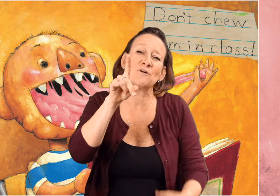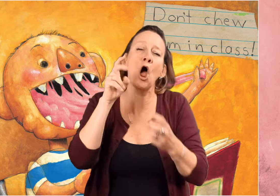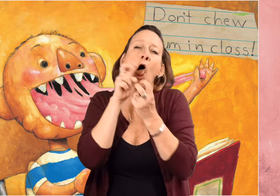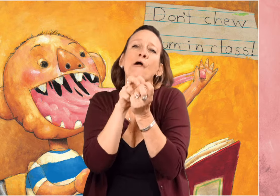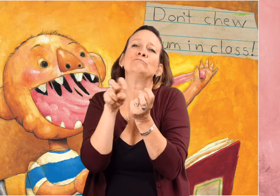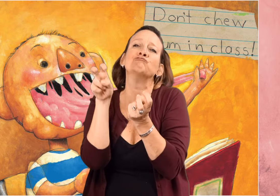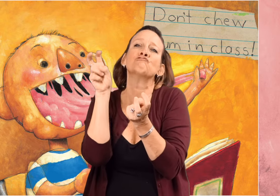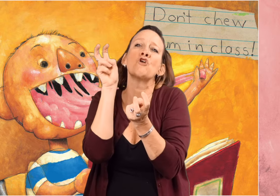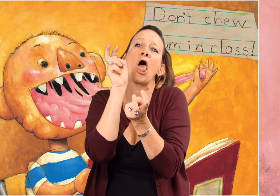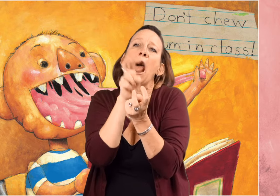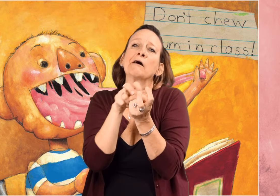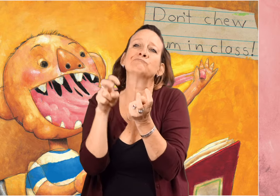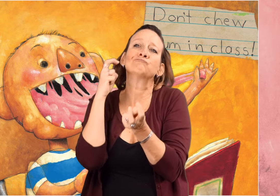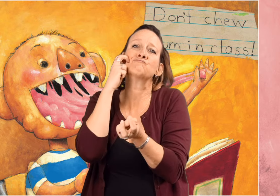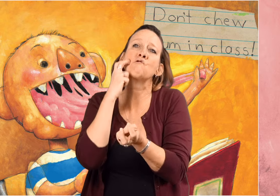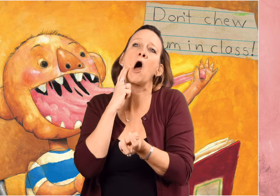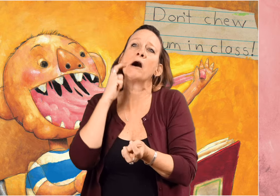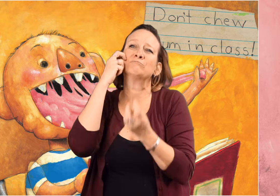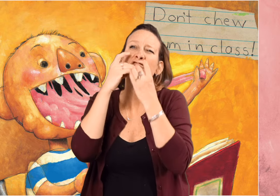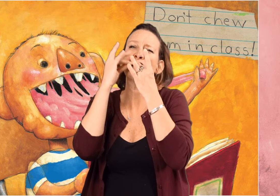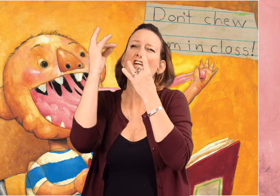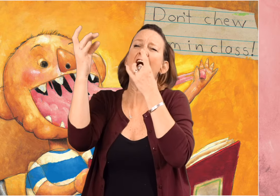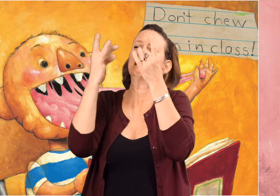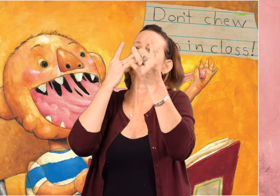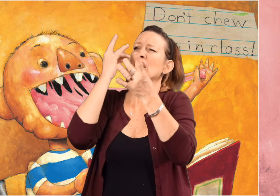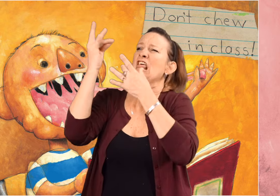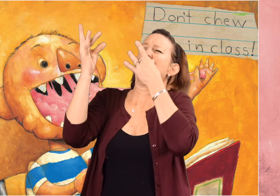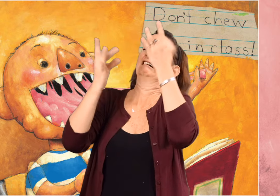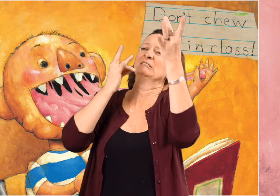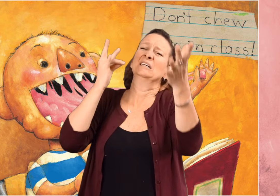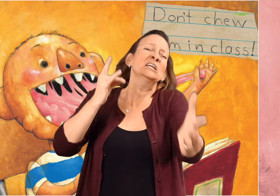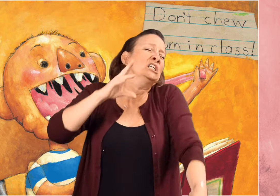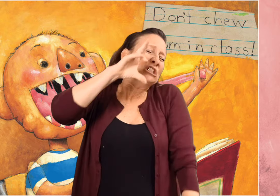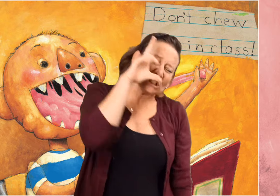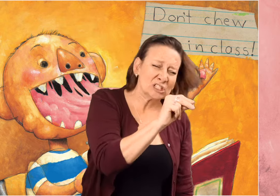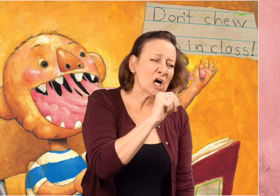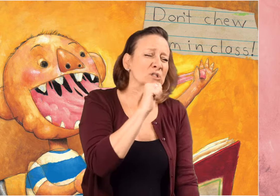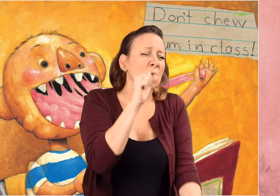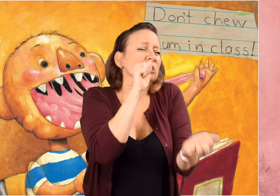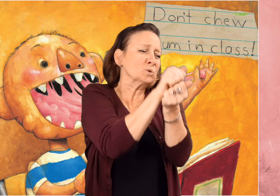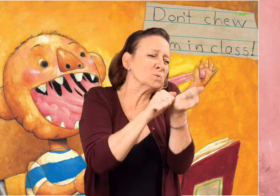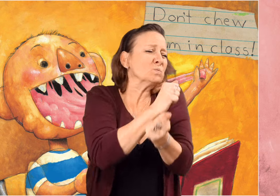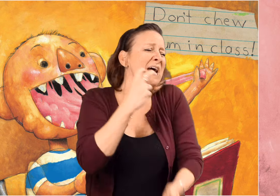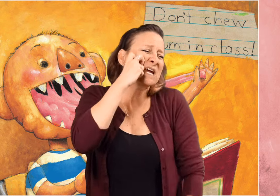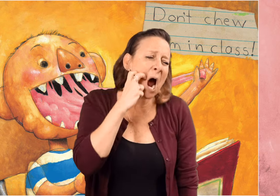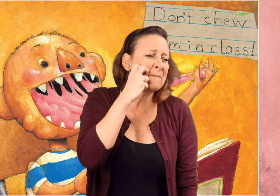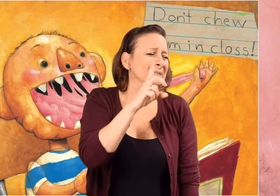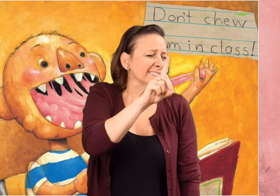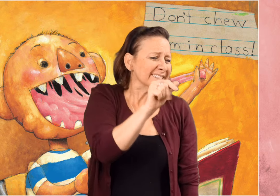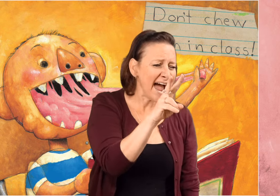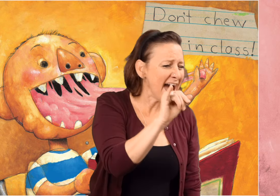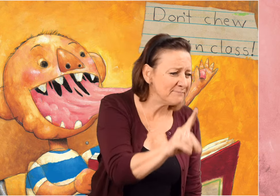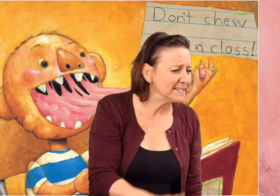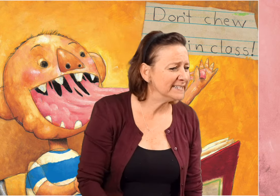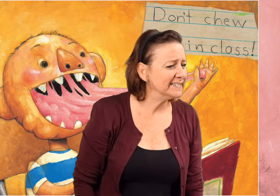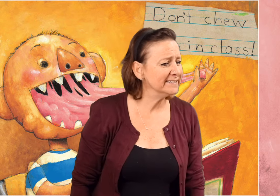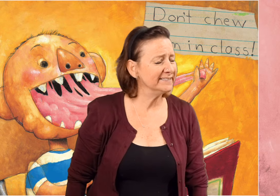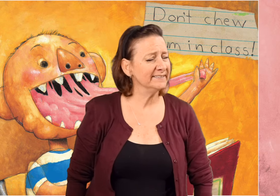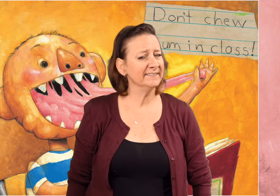David chomps on his chewing gum, pulling it out of his mouth. Don't chew gum in class.